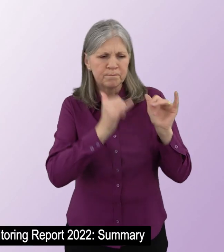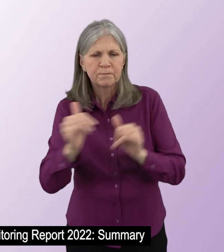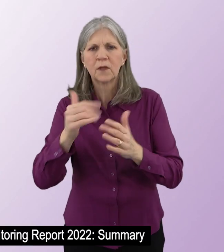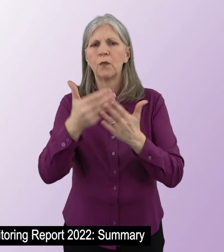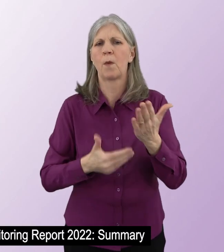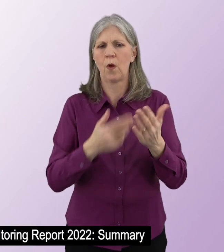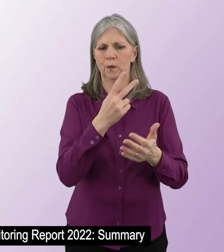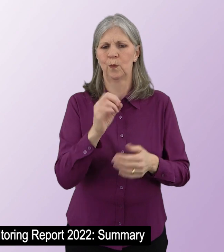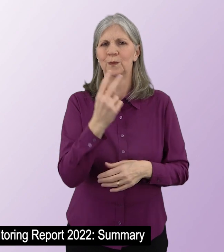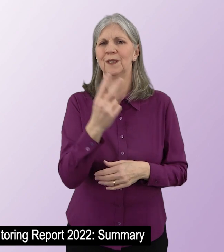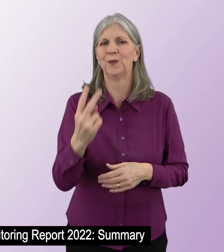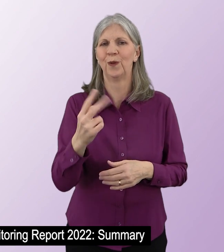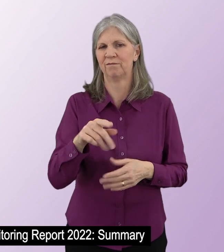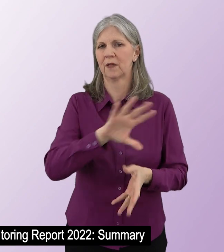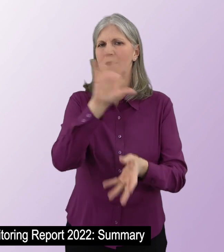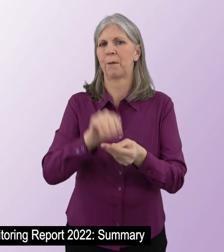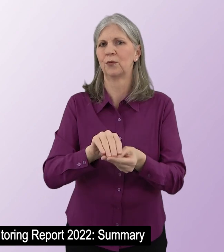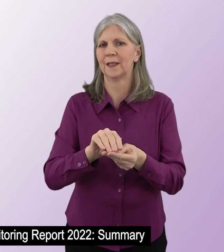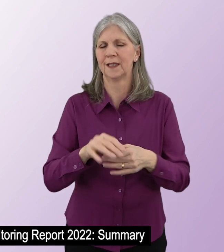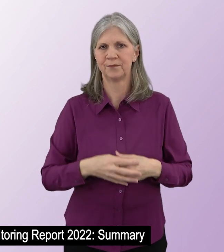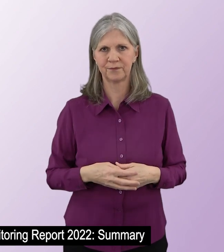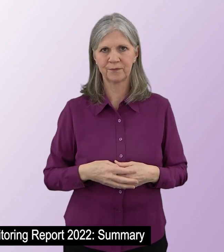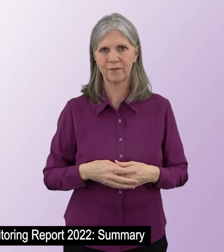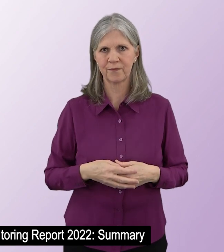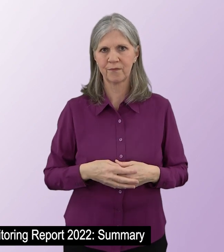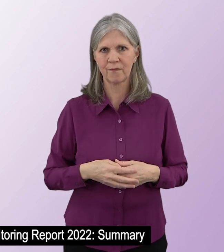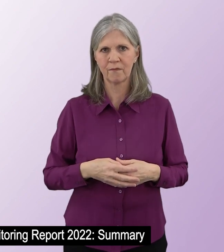Diversity Monitoring Report 2022 Summary